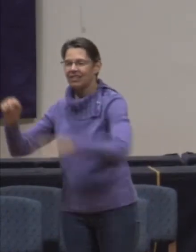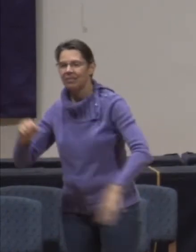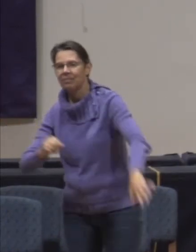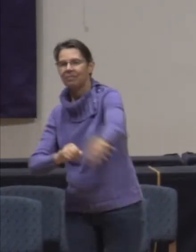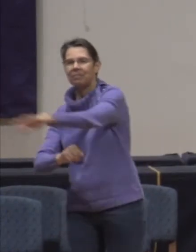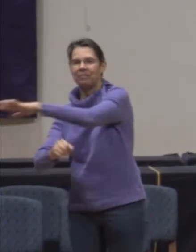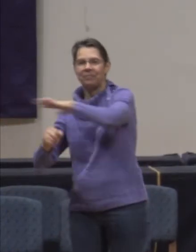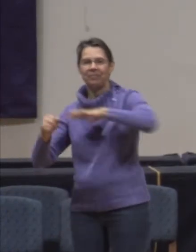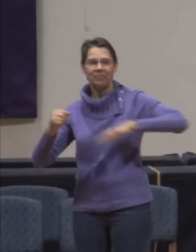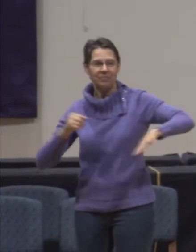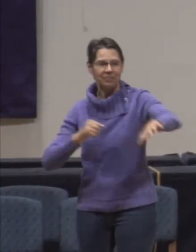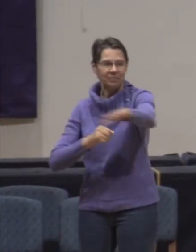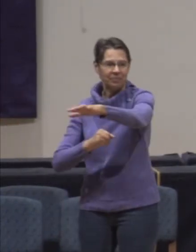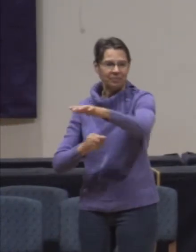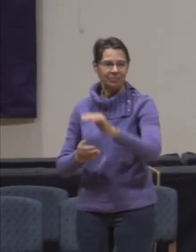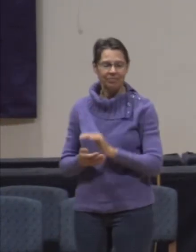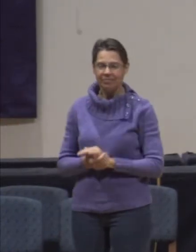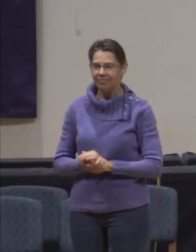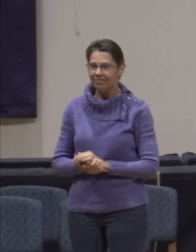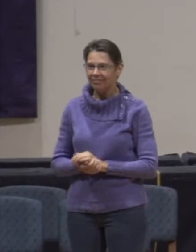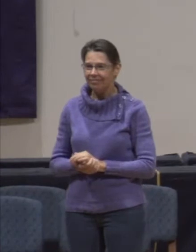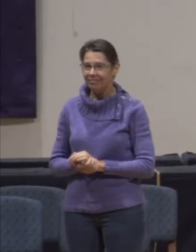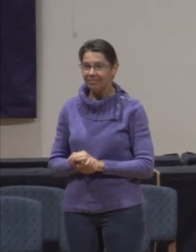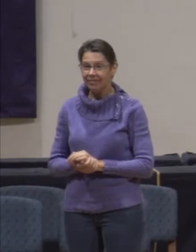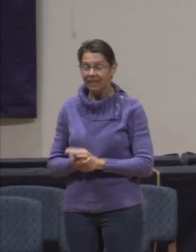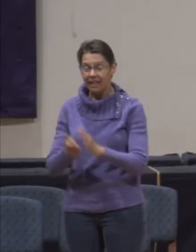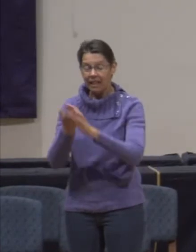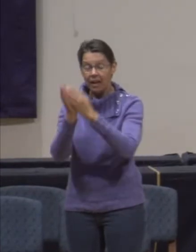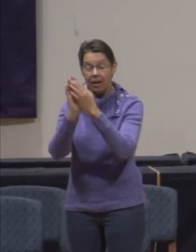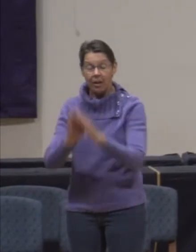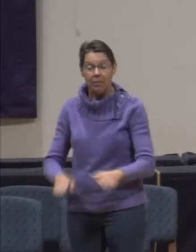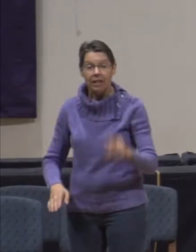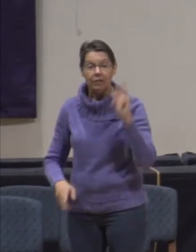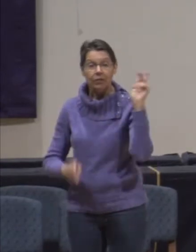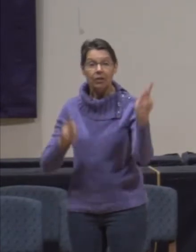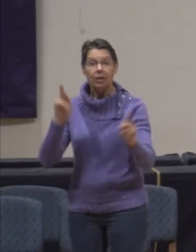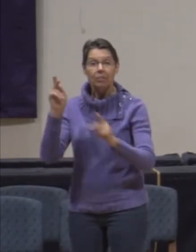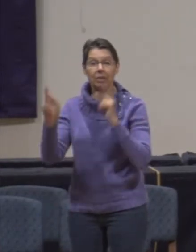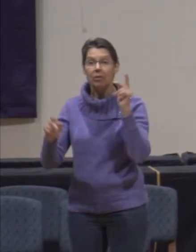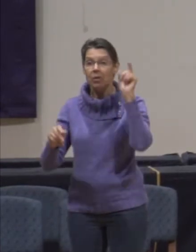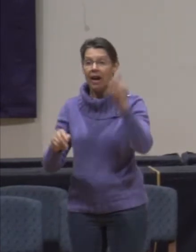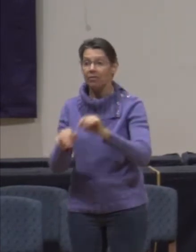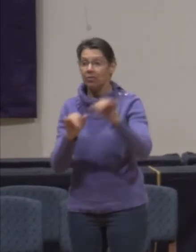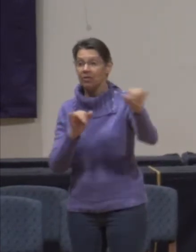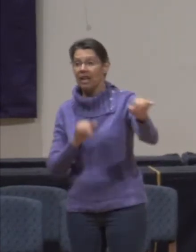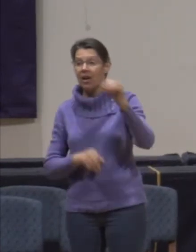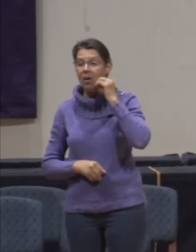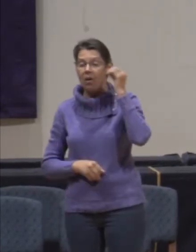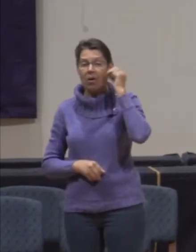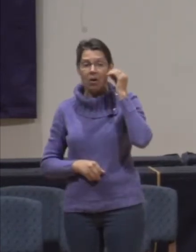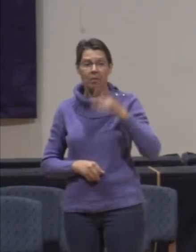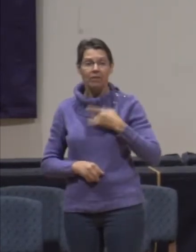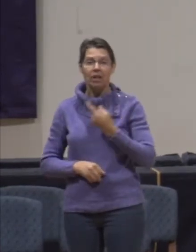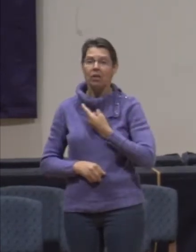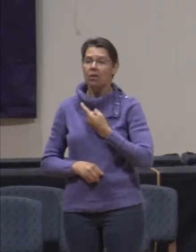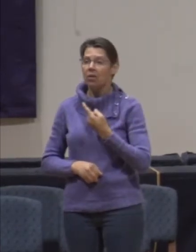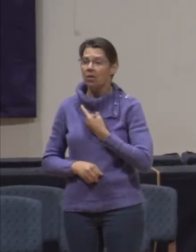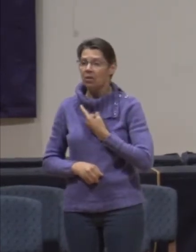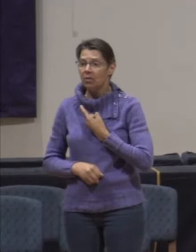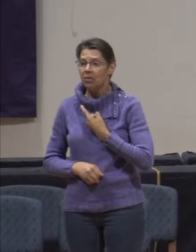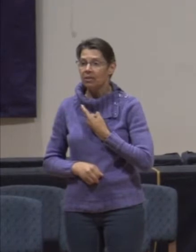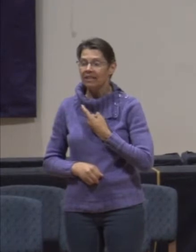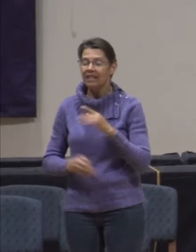houses of those who are social distancing and feeling isolated and alone. Peace be unto the houses of